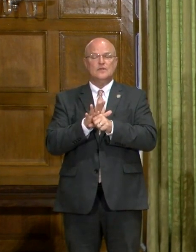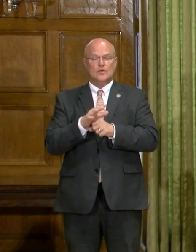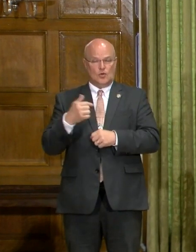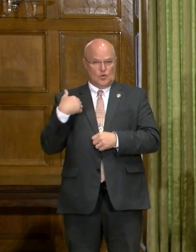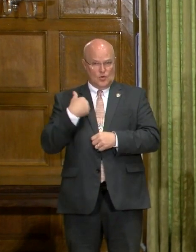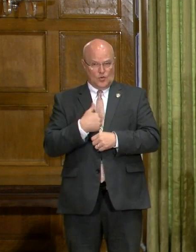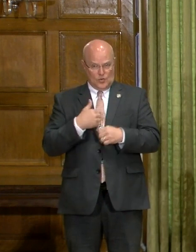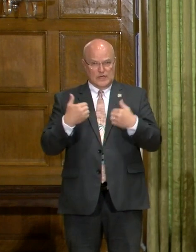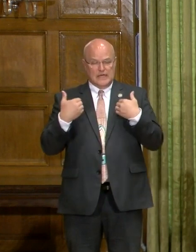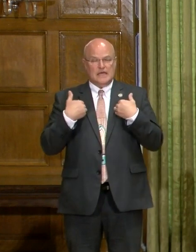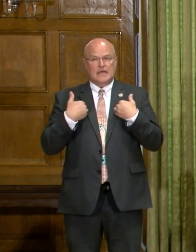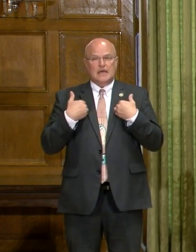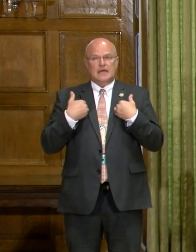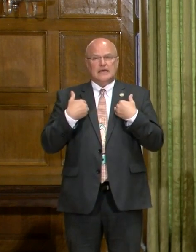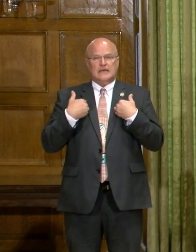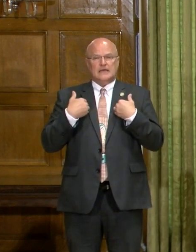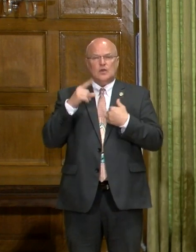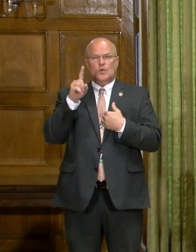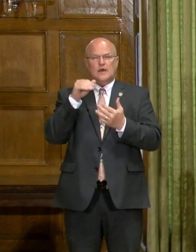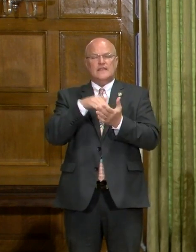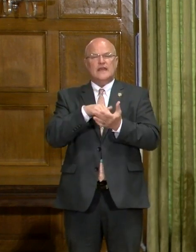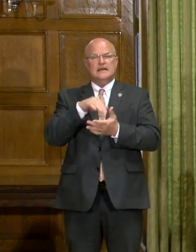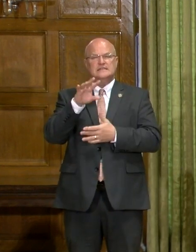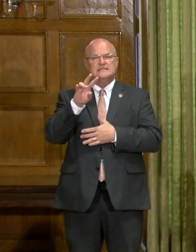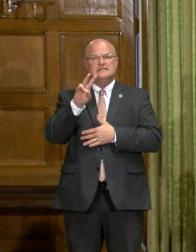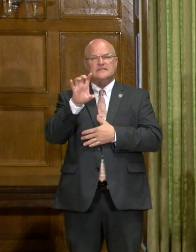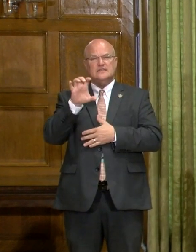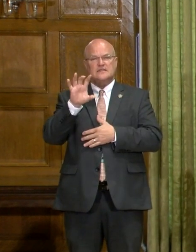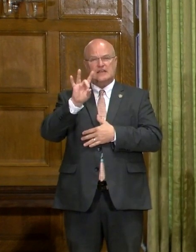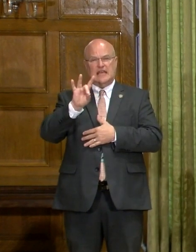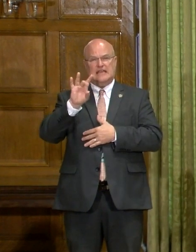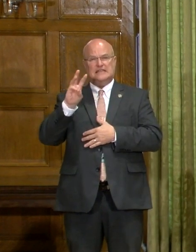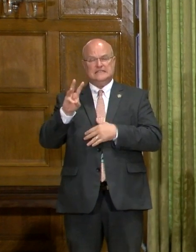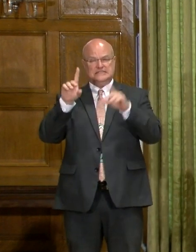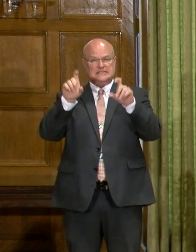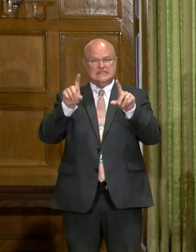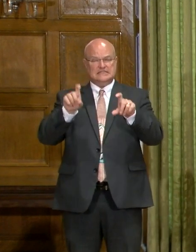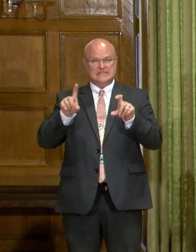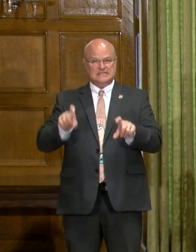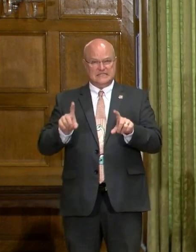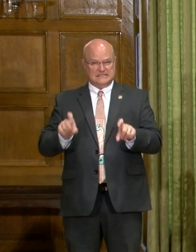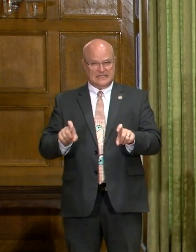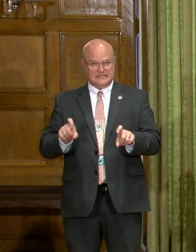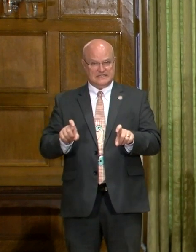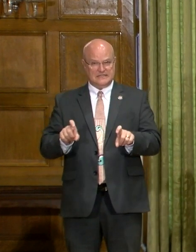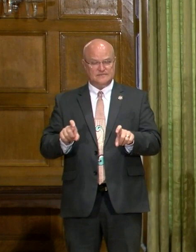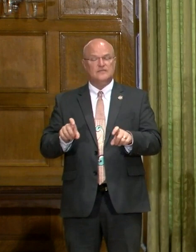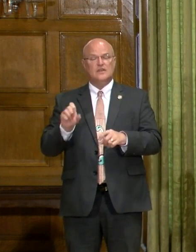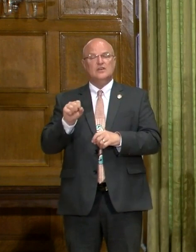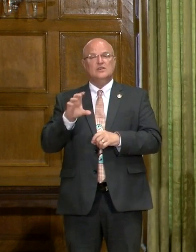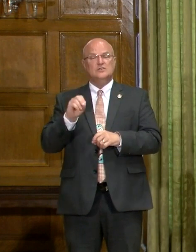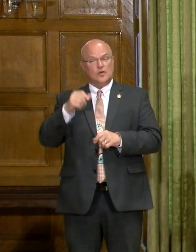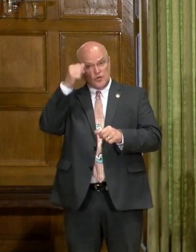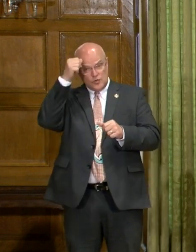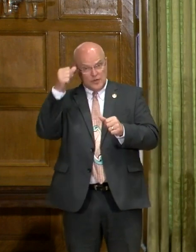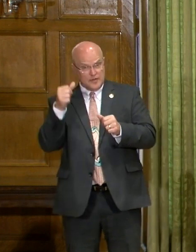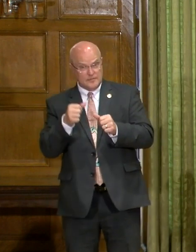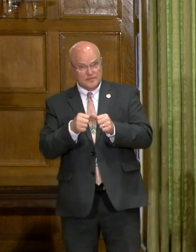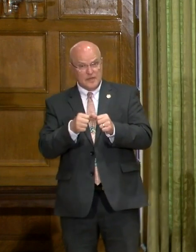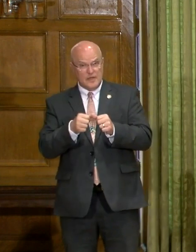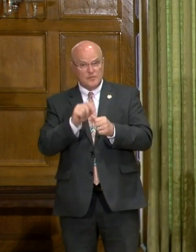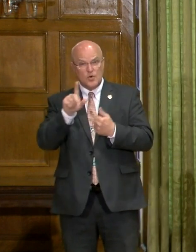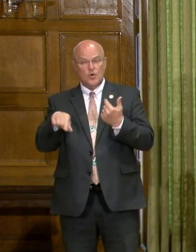We did have 1786 tests that were done. And so if you'll remember,